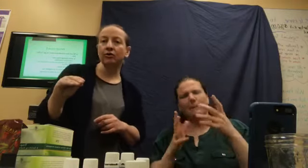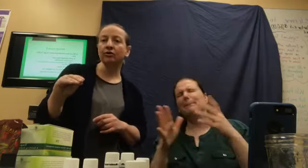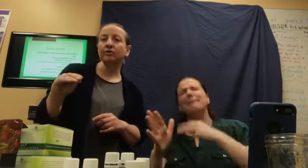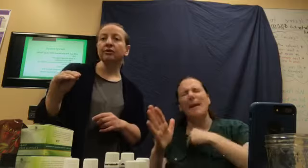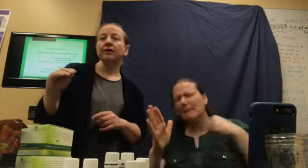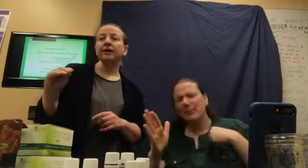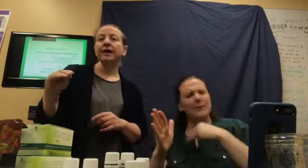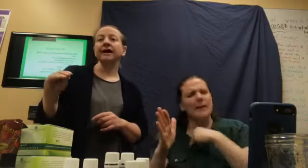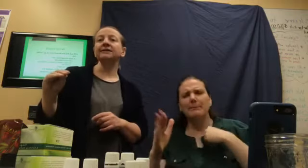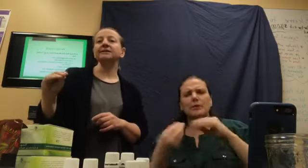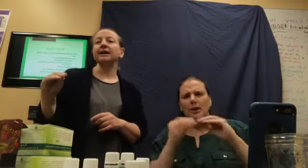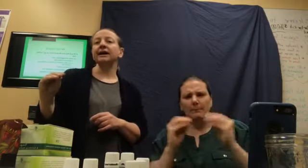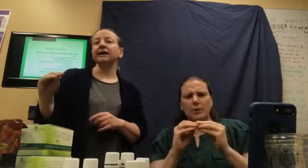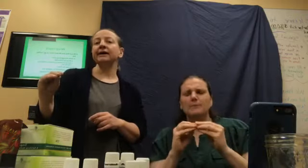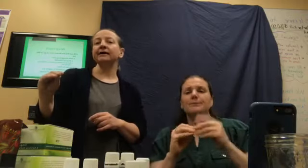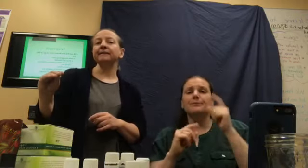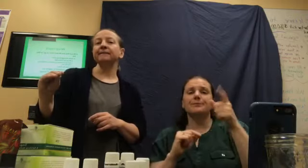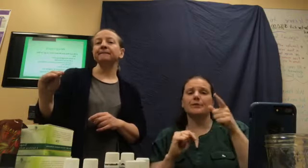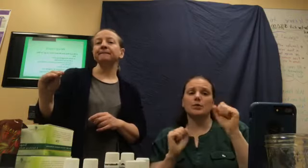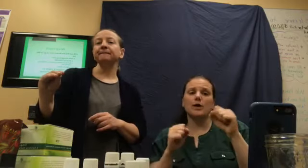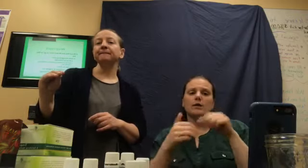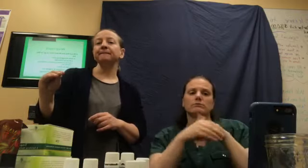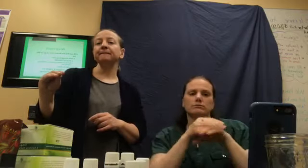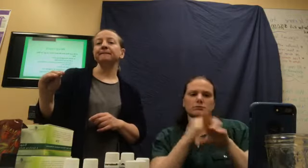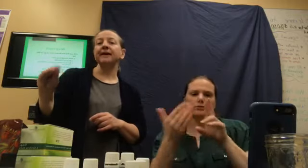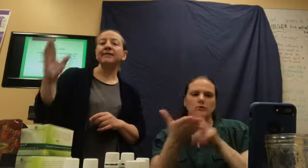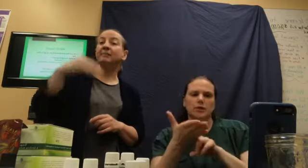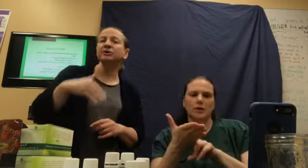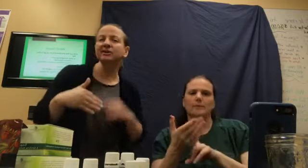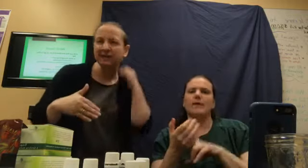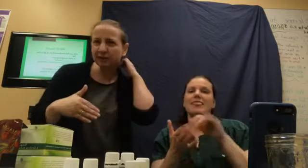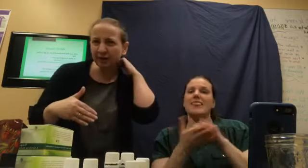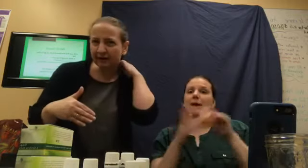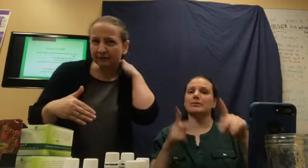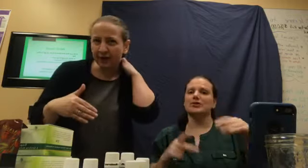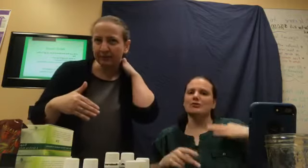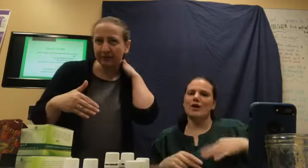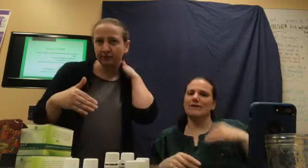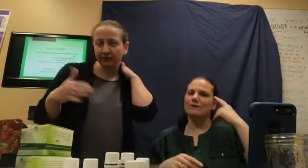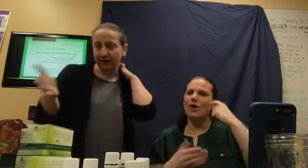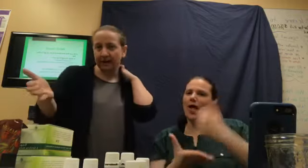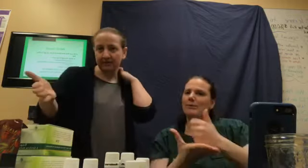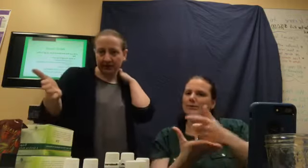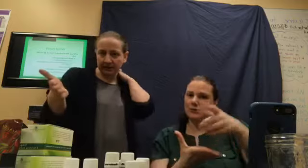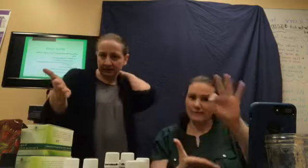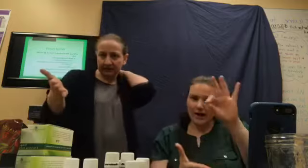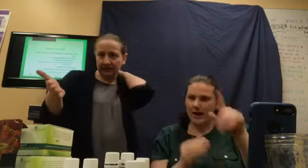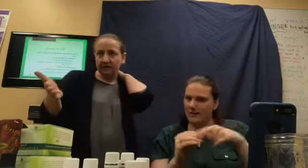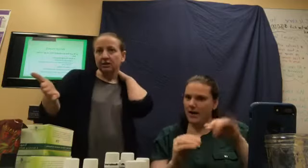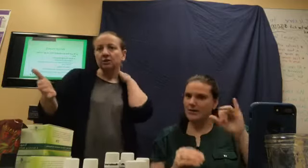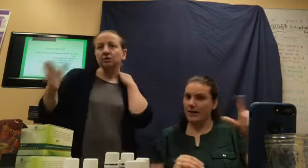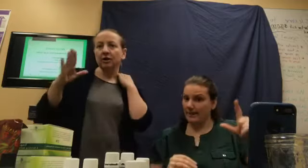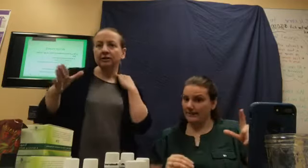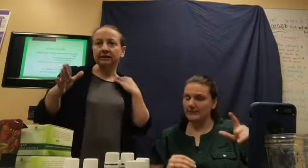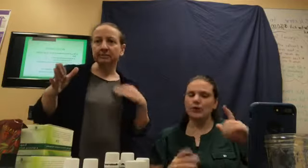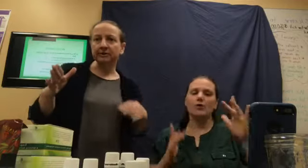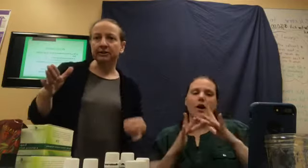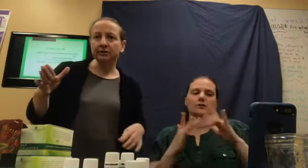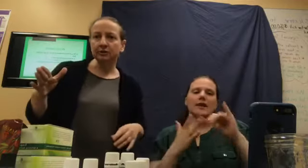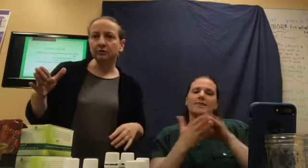and that person will get the credit for helping you find out about Young Living. So, contact the person who